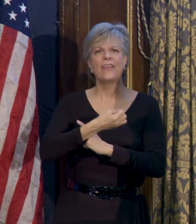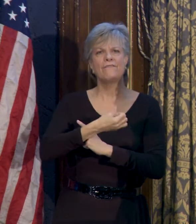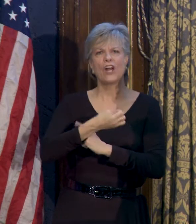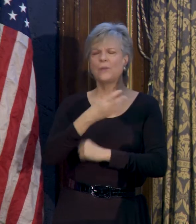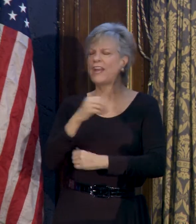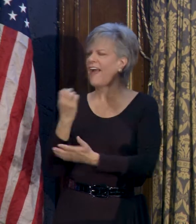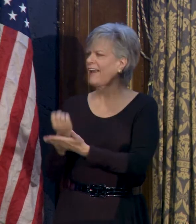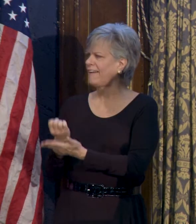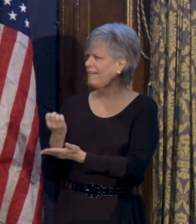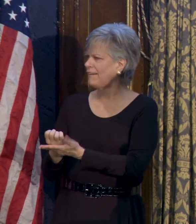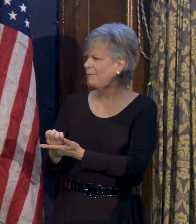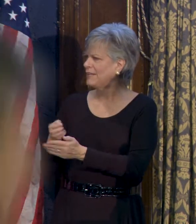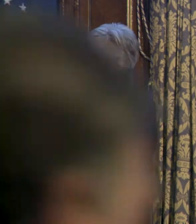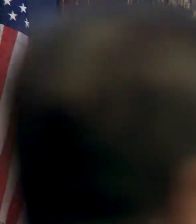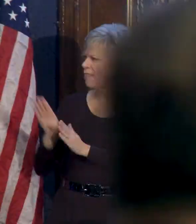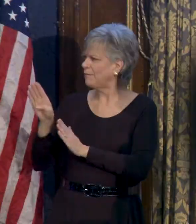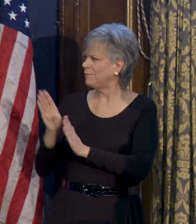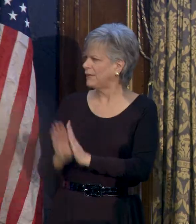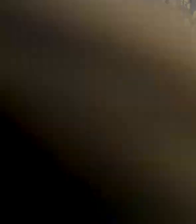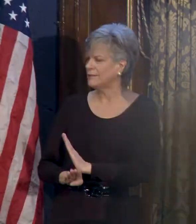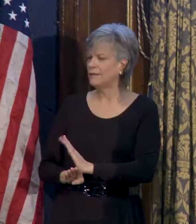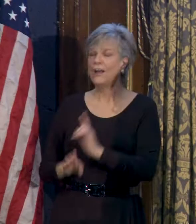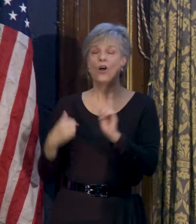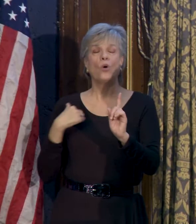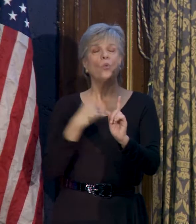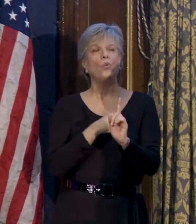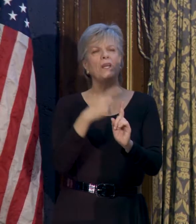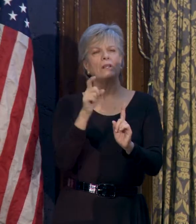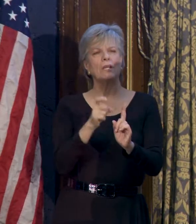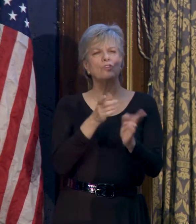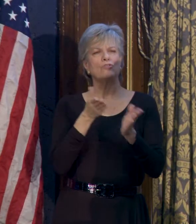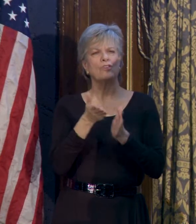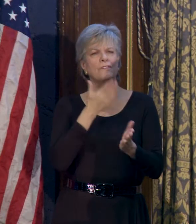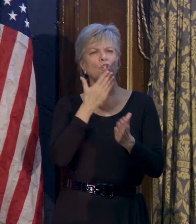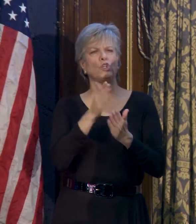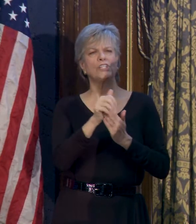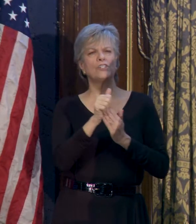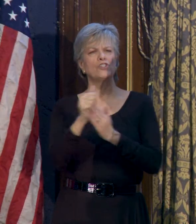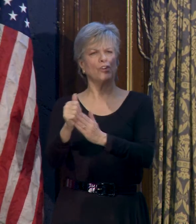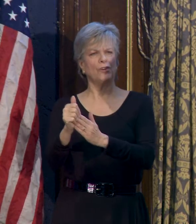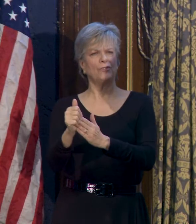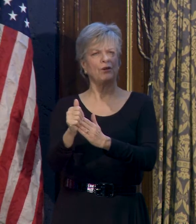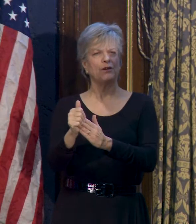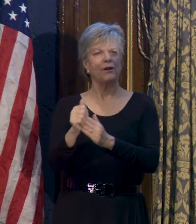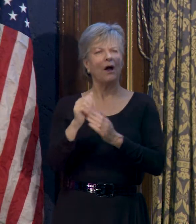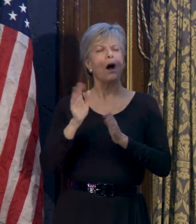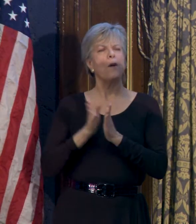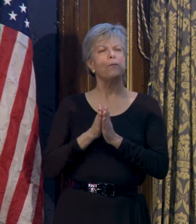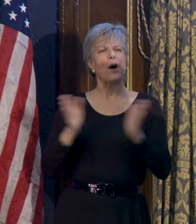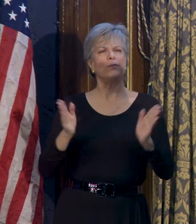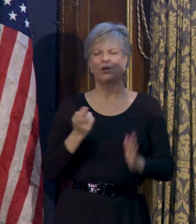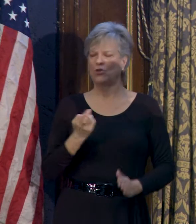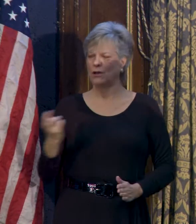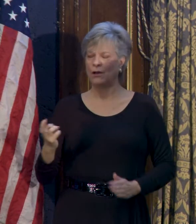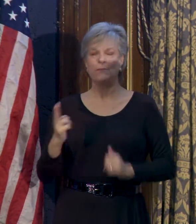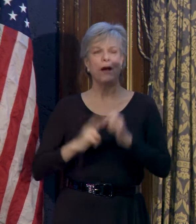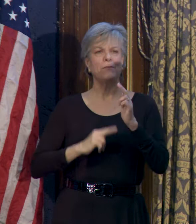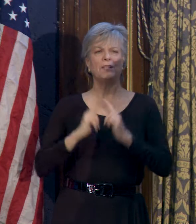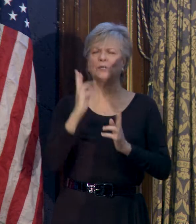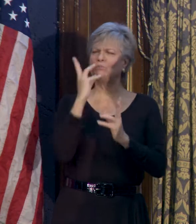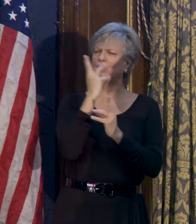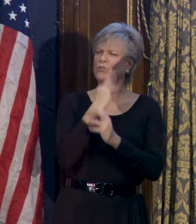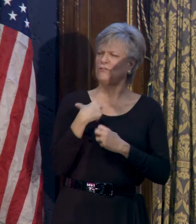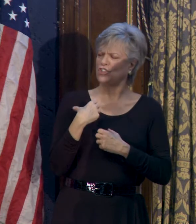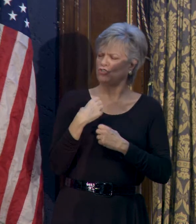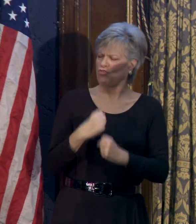are built around a mission to serve as a good steward of public resources by building vibrant and sustainable communities for